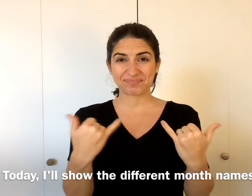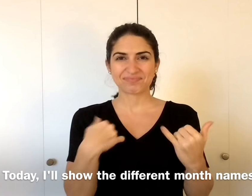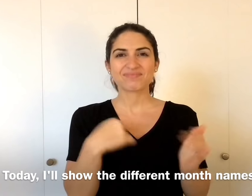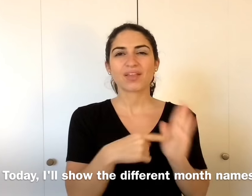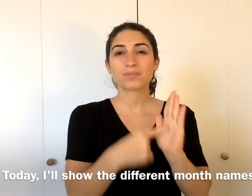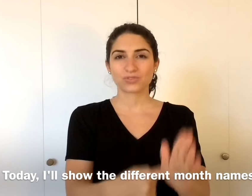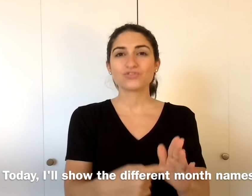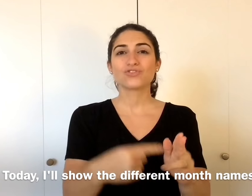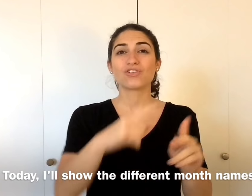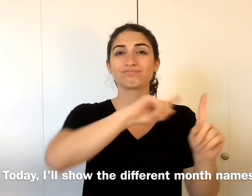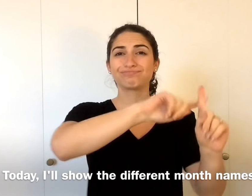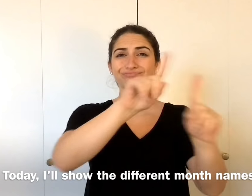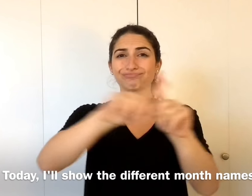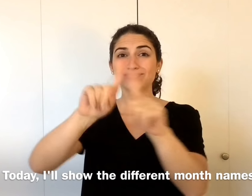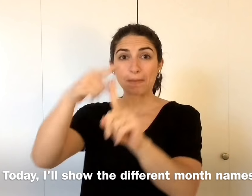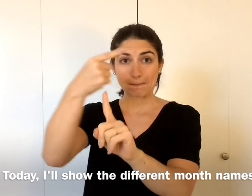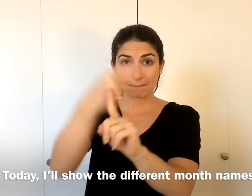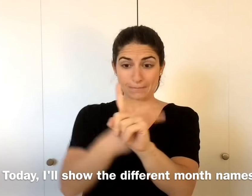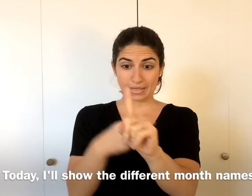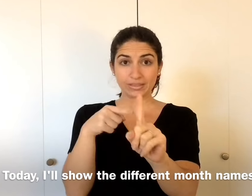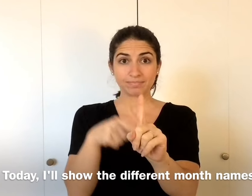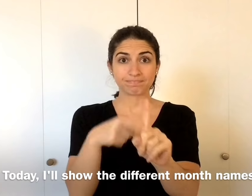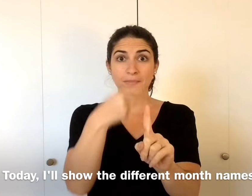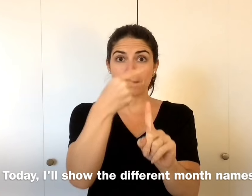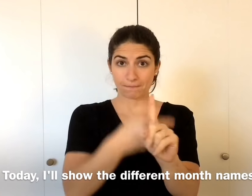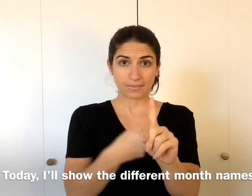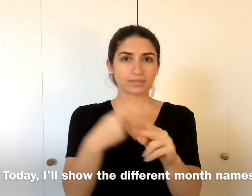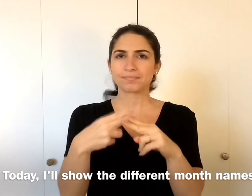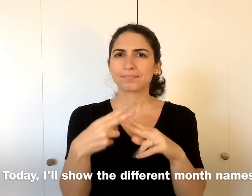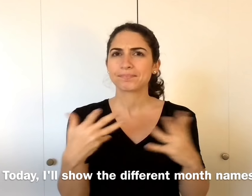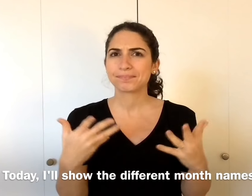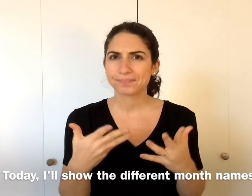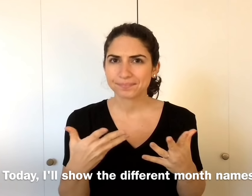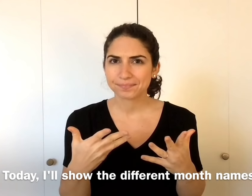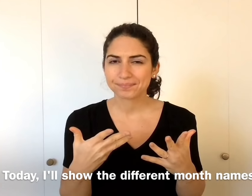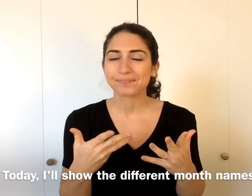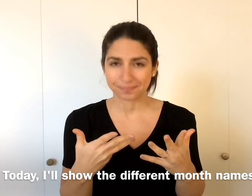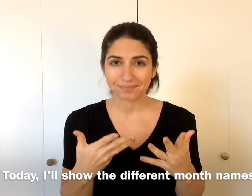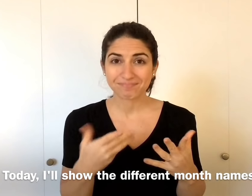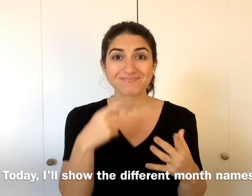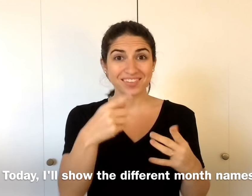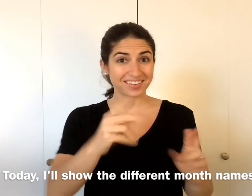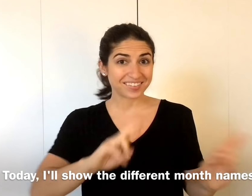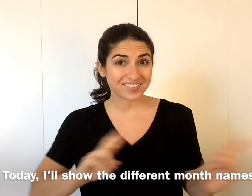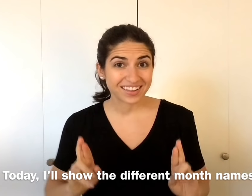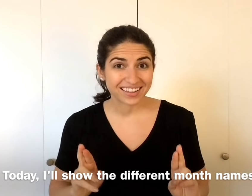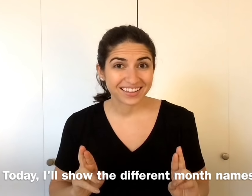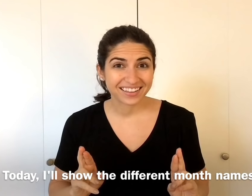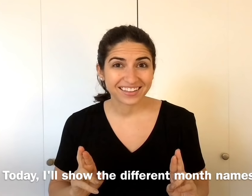Hello! Today I'll show you the names for different months. Are you ready?